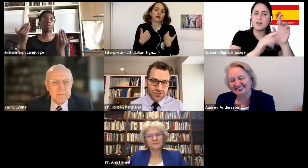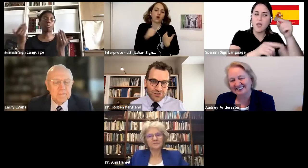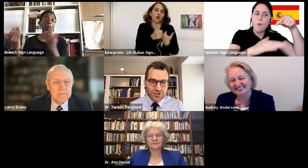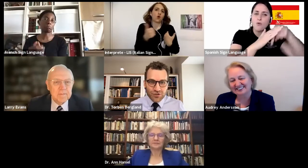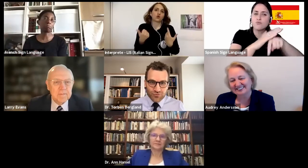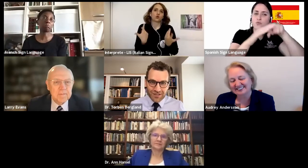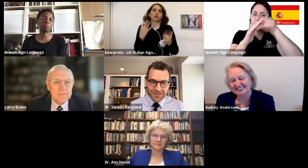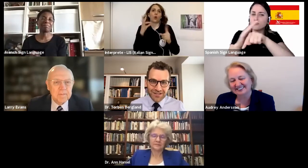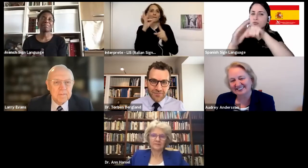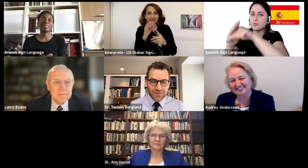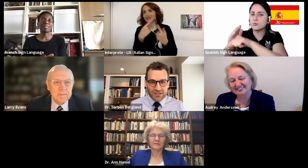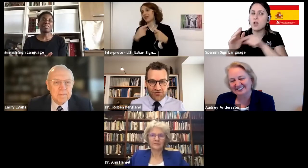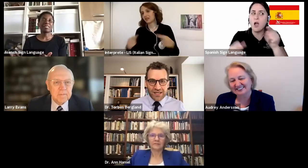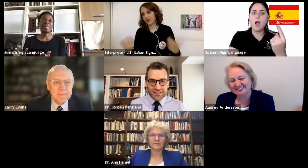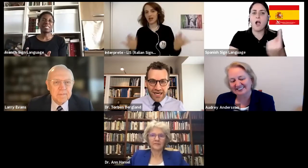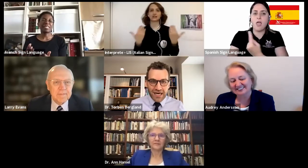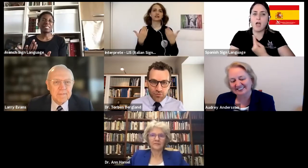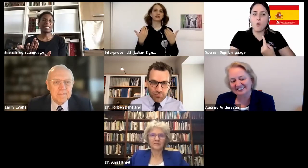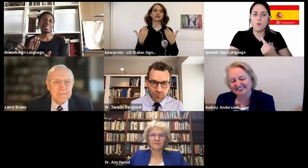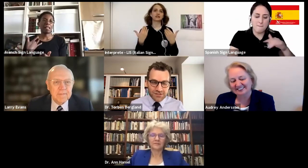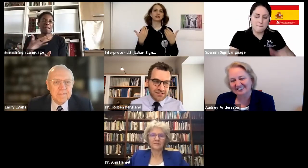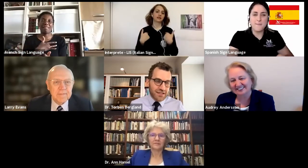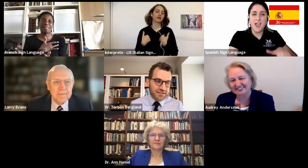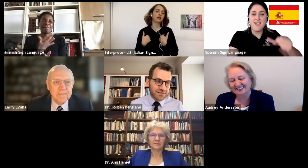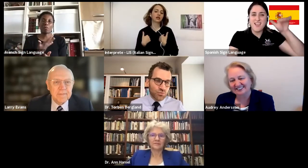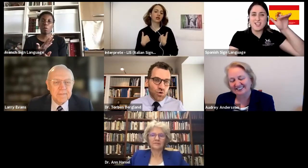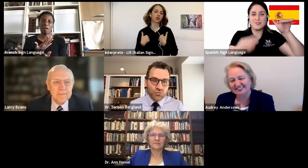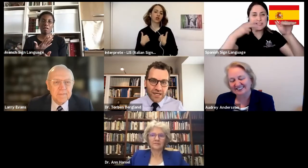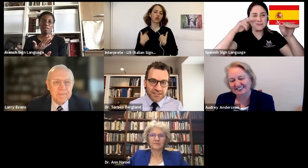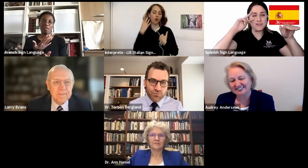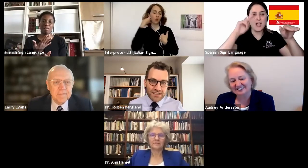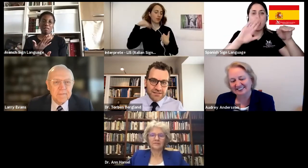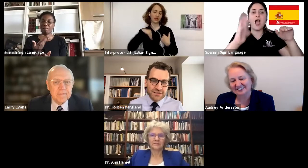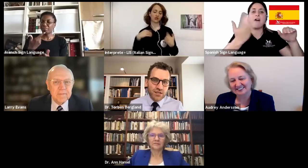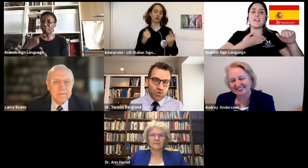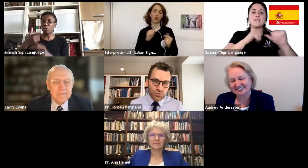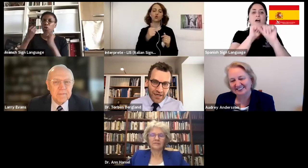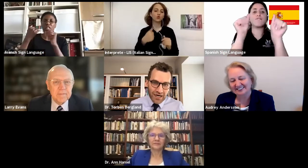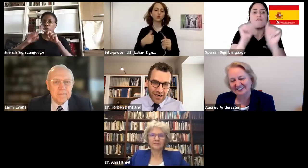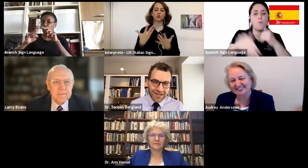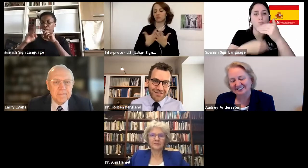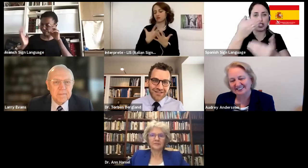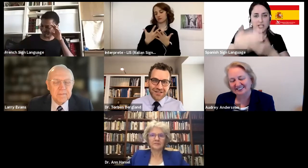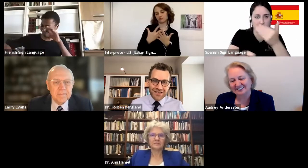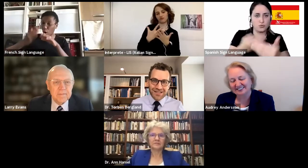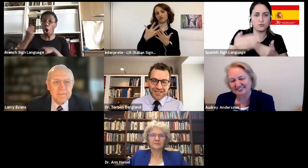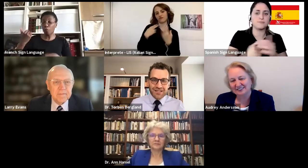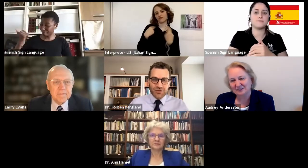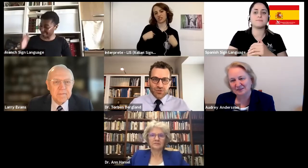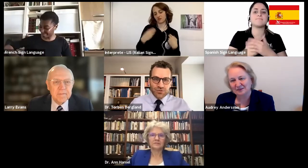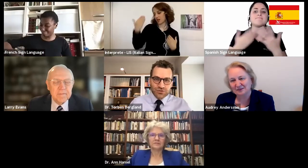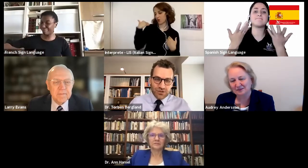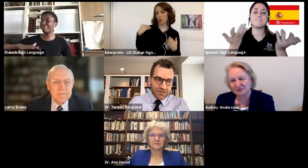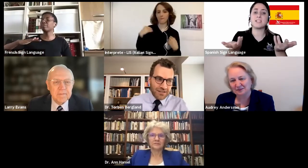were children that affect how we process things, what we express, what we hide, uh,